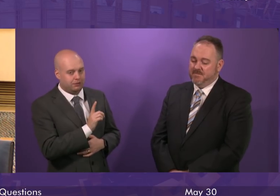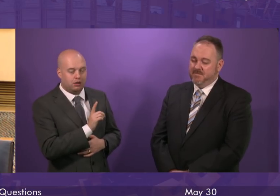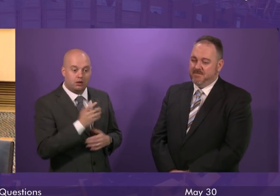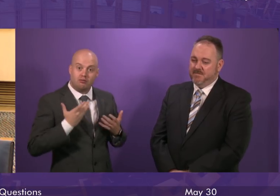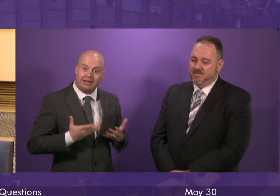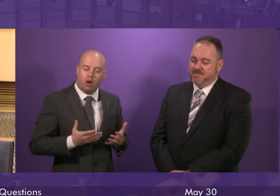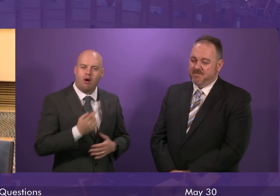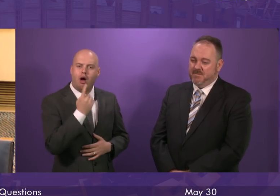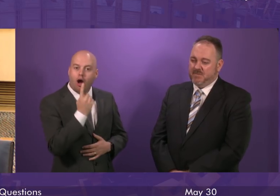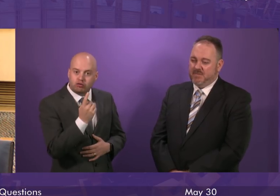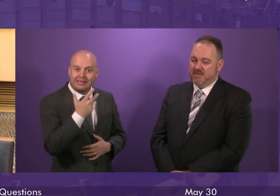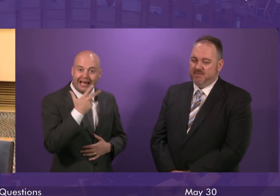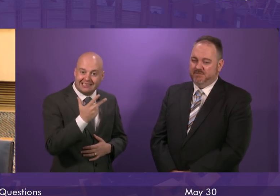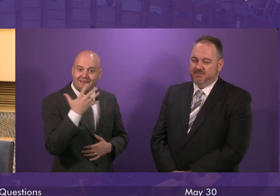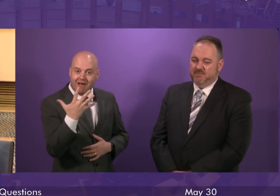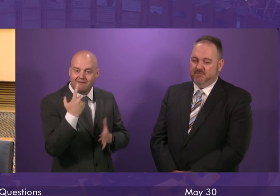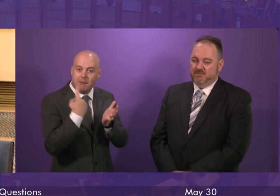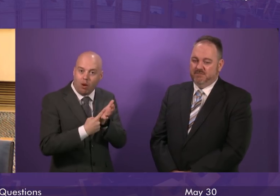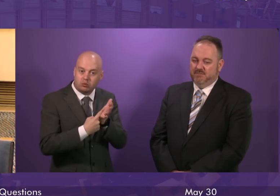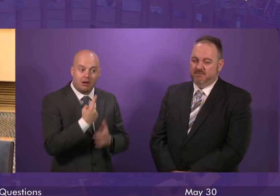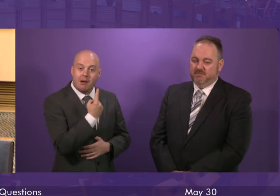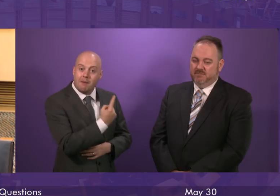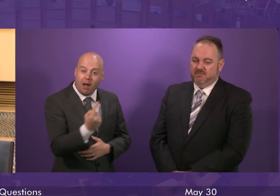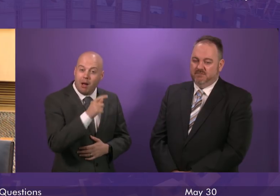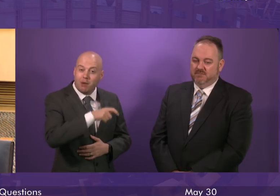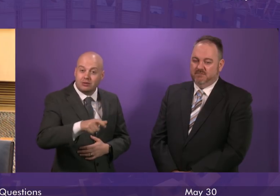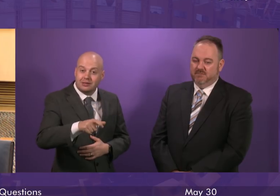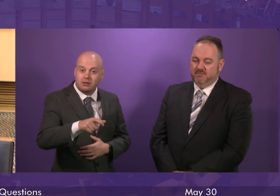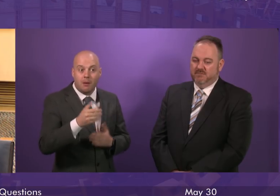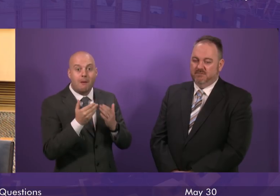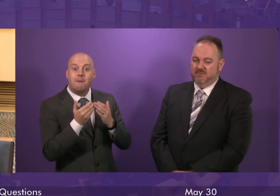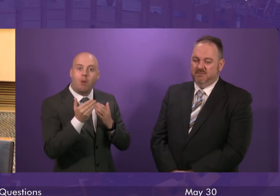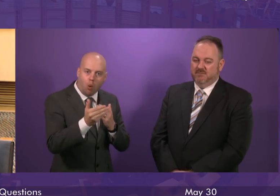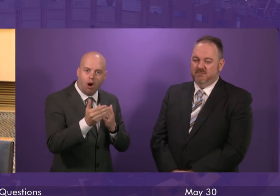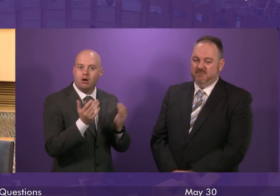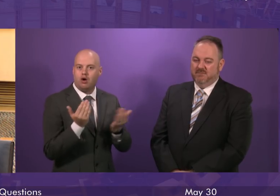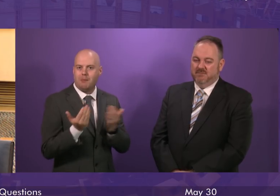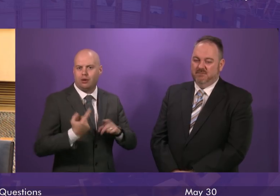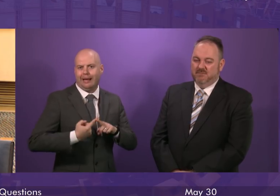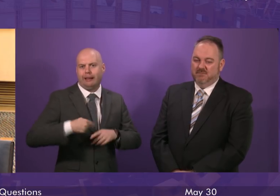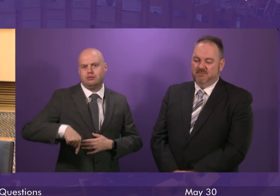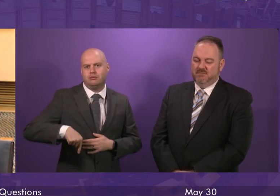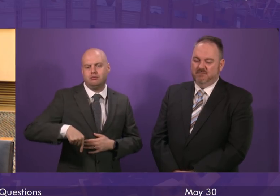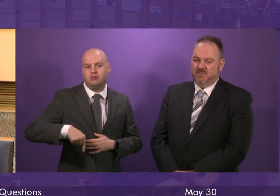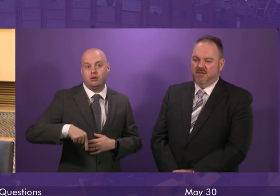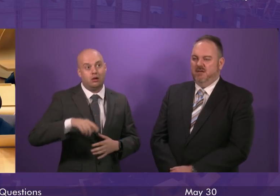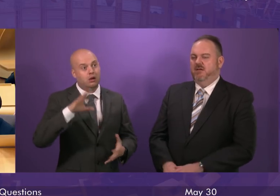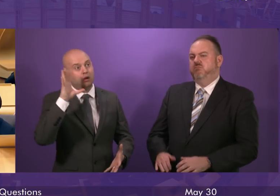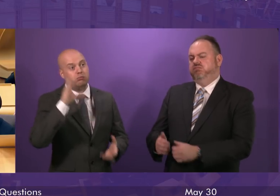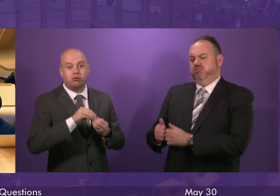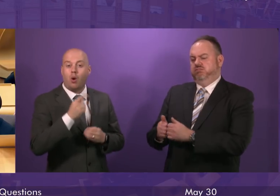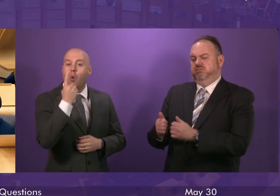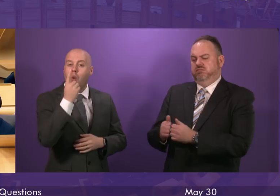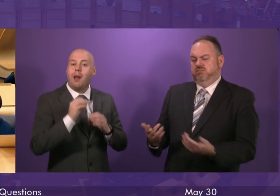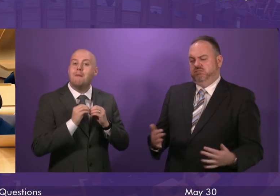£185 per person, higher than it is in England. That amounts to over a billion pounds extra